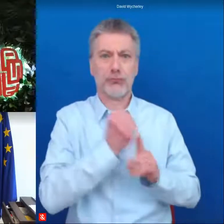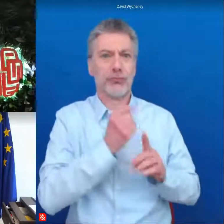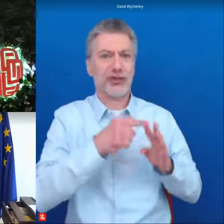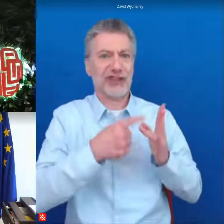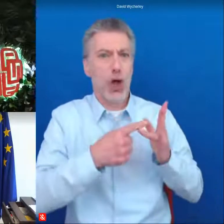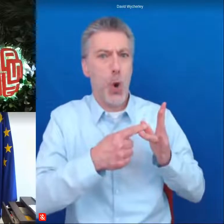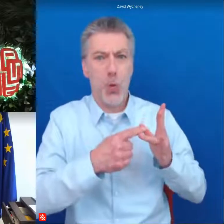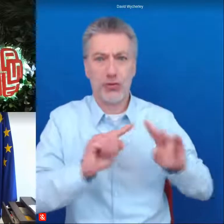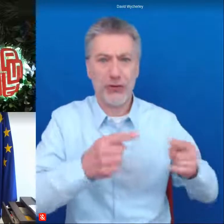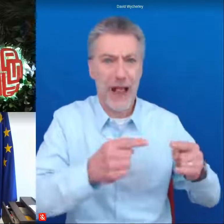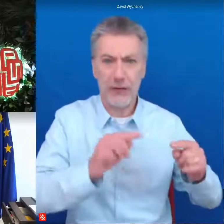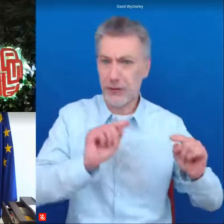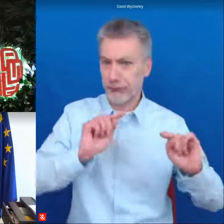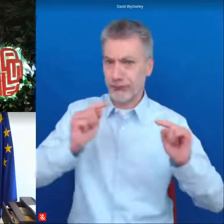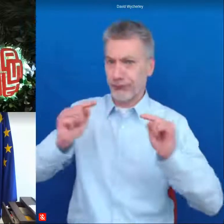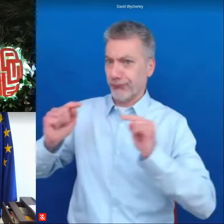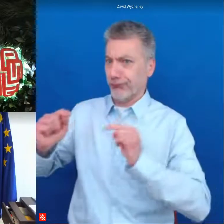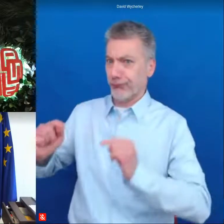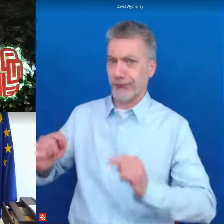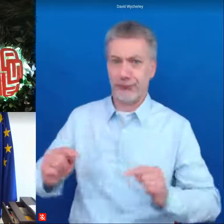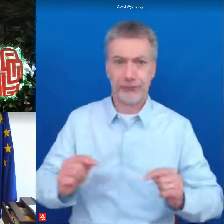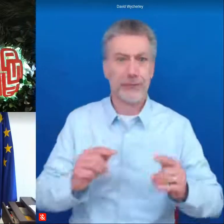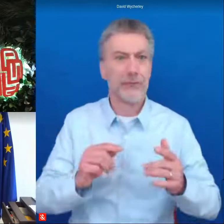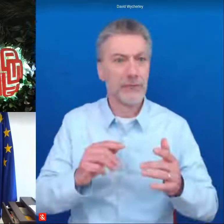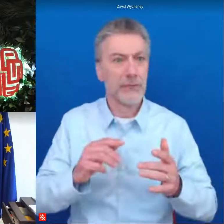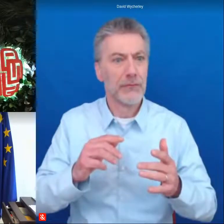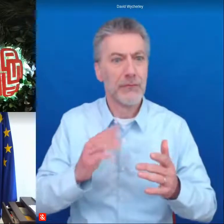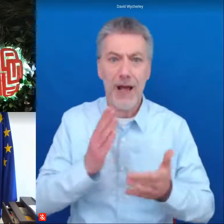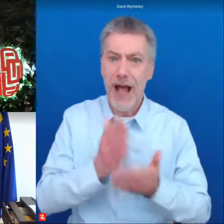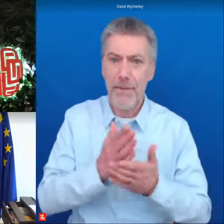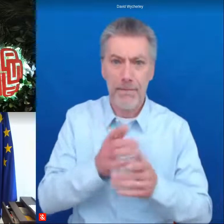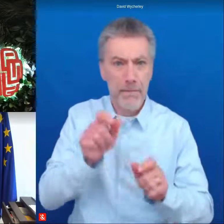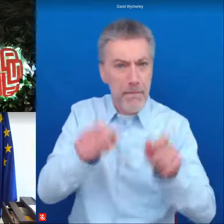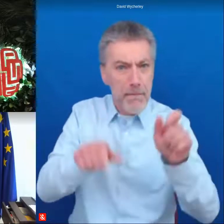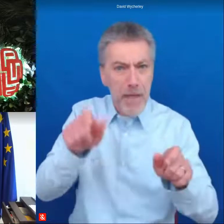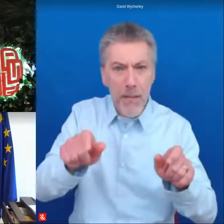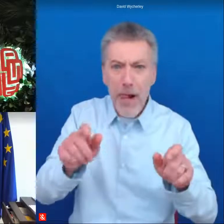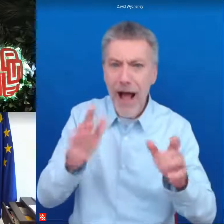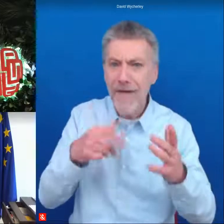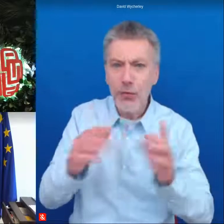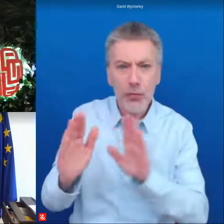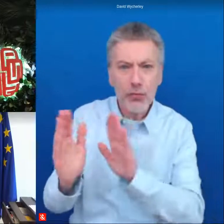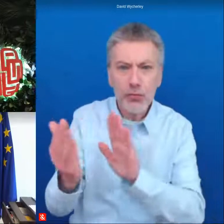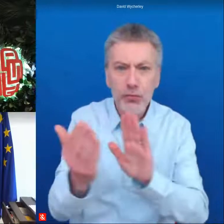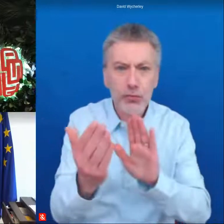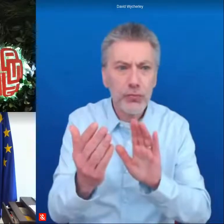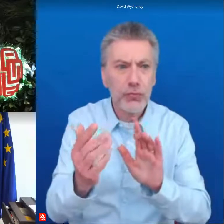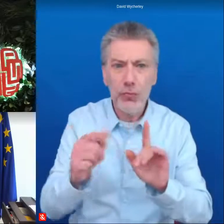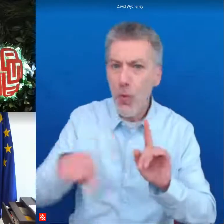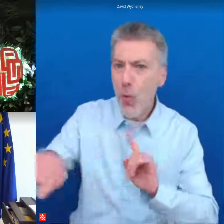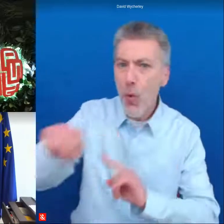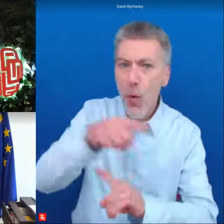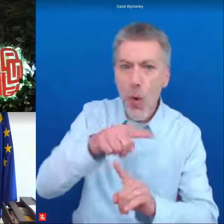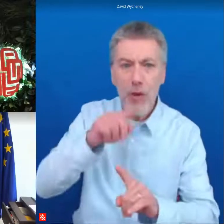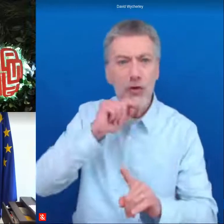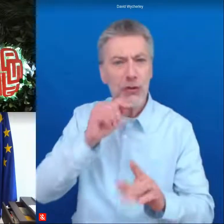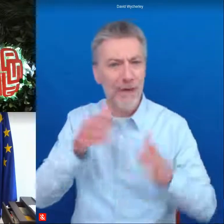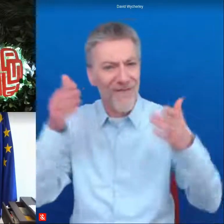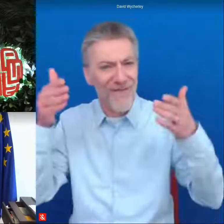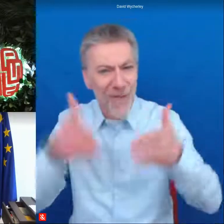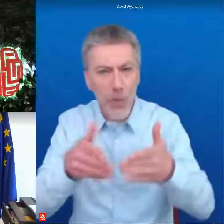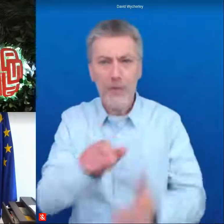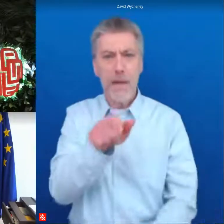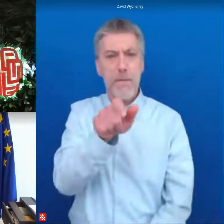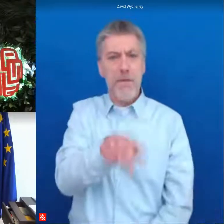facing all must be faced with people in mind people have got to be at the center of the agenda